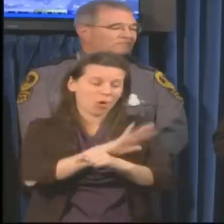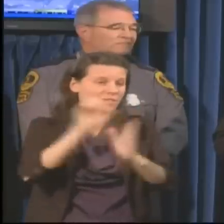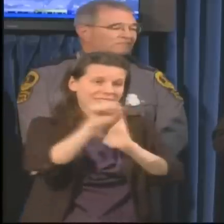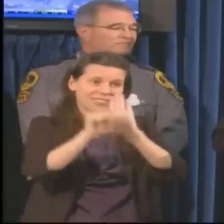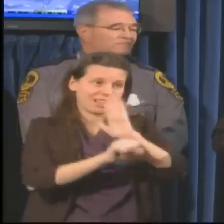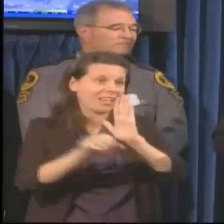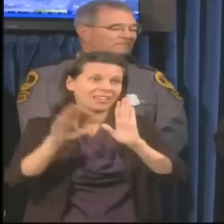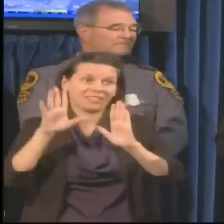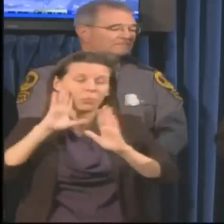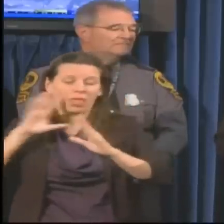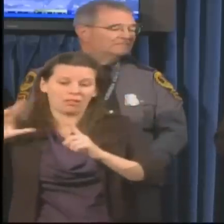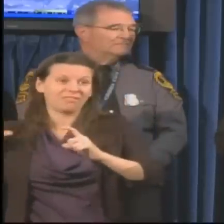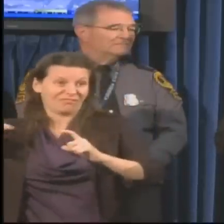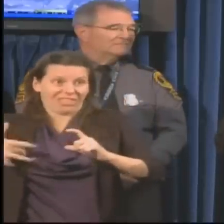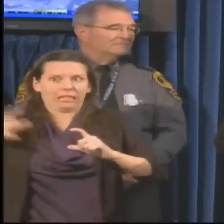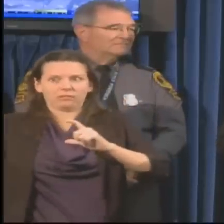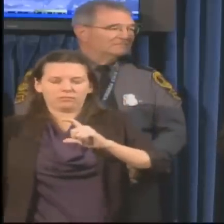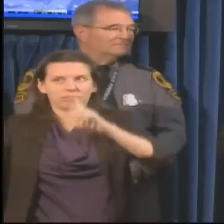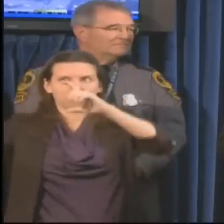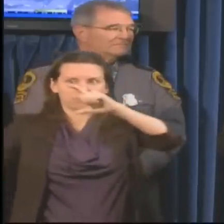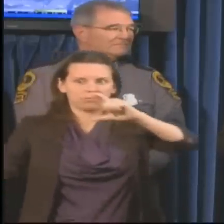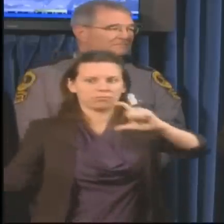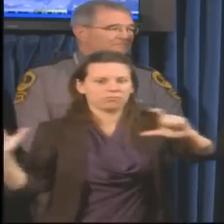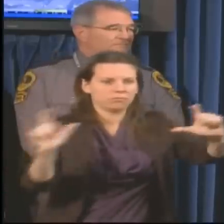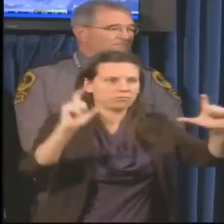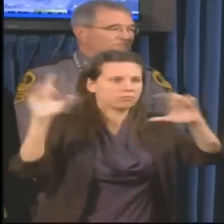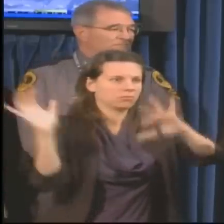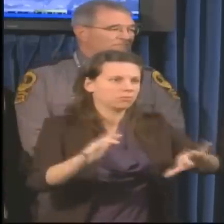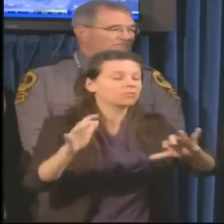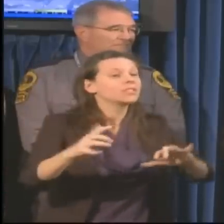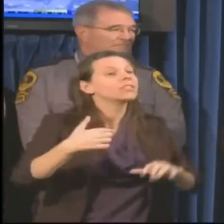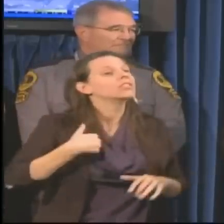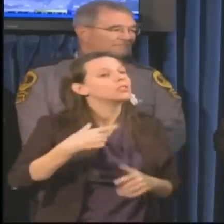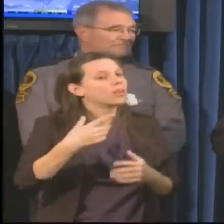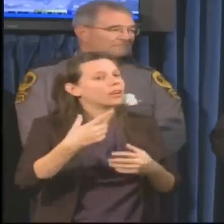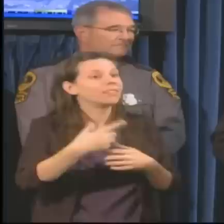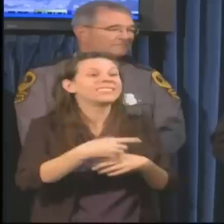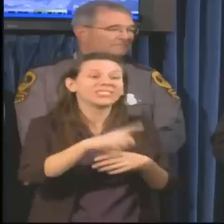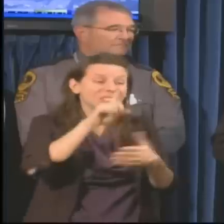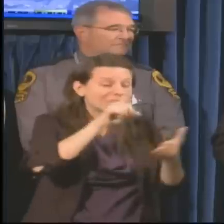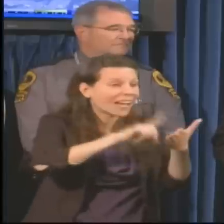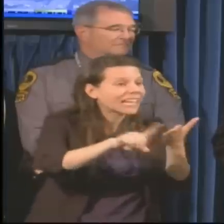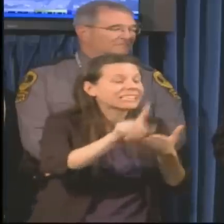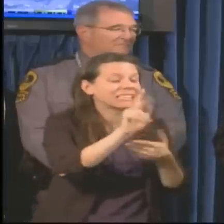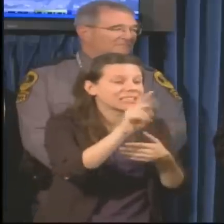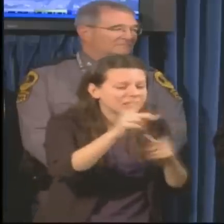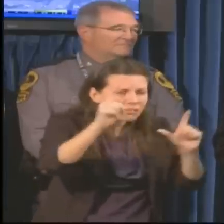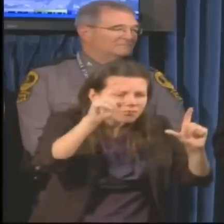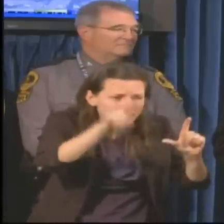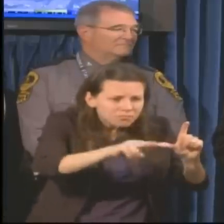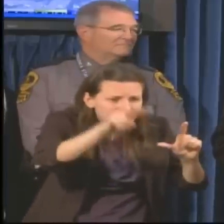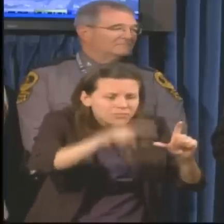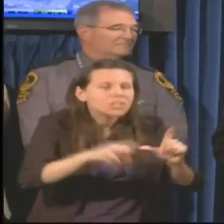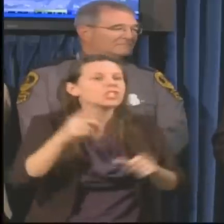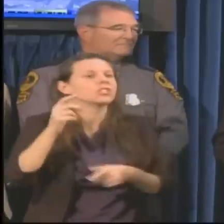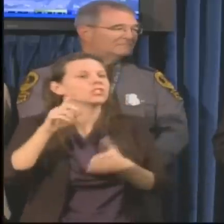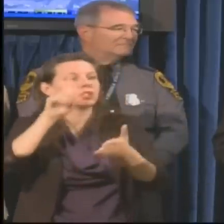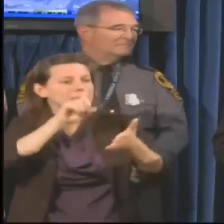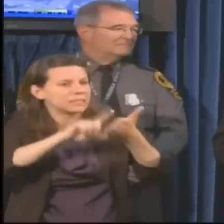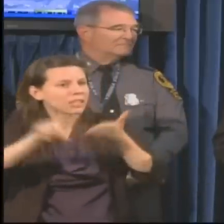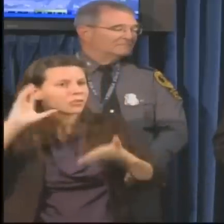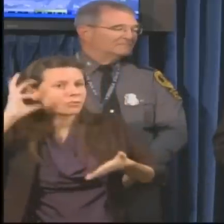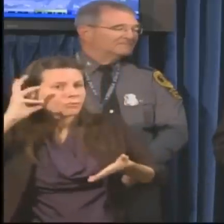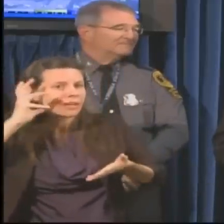hours. We urge people to stay tuned to local TV, radio, please have a transistor radio so you can continue to listen and monitor